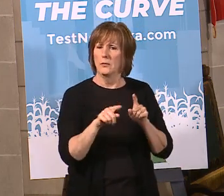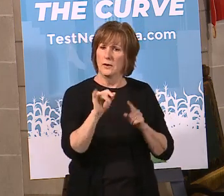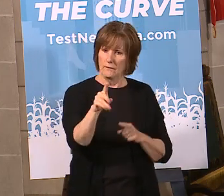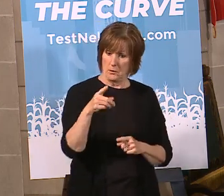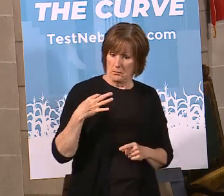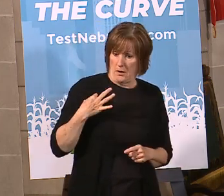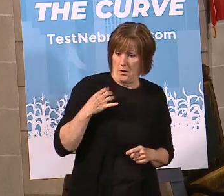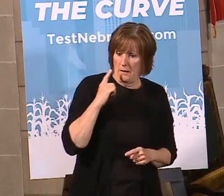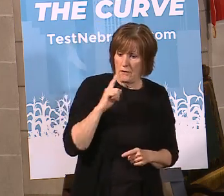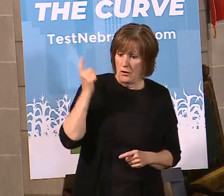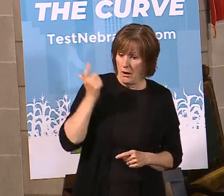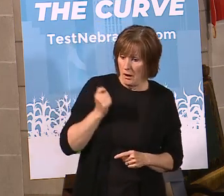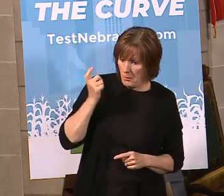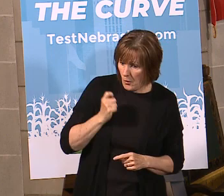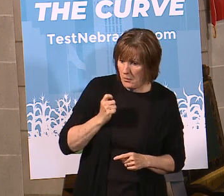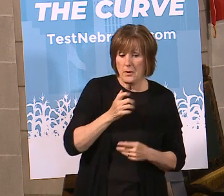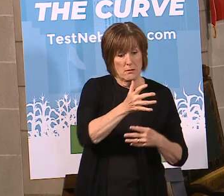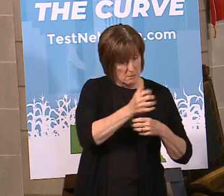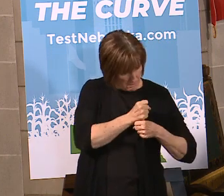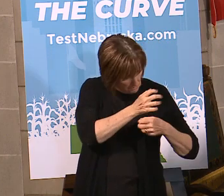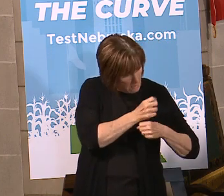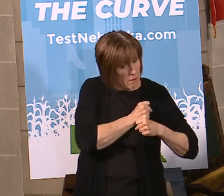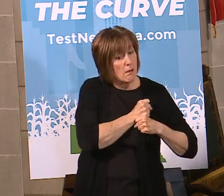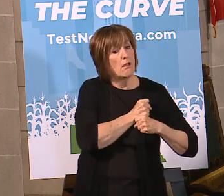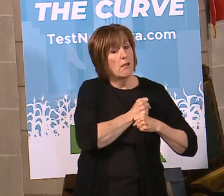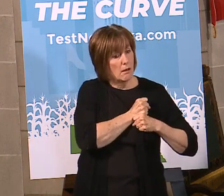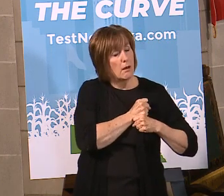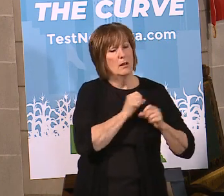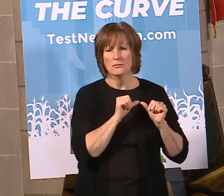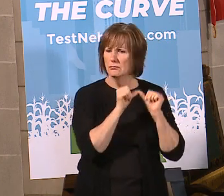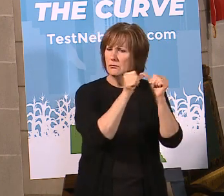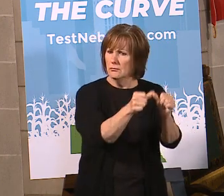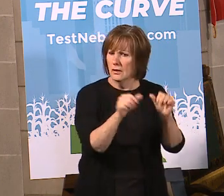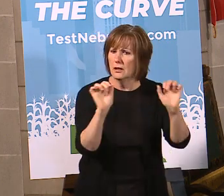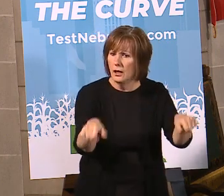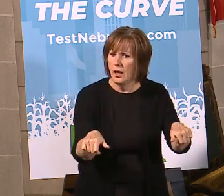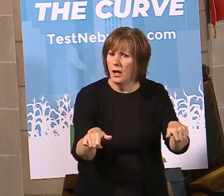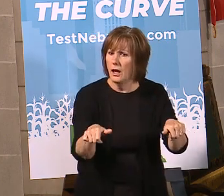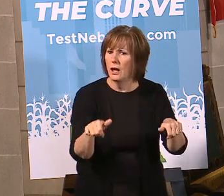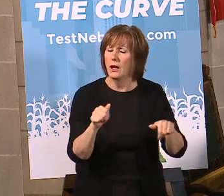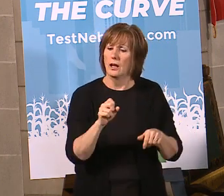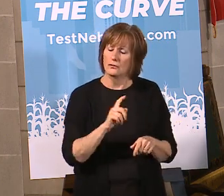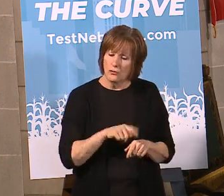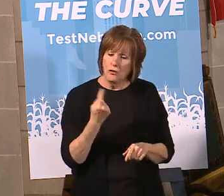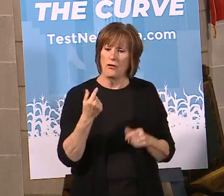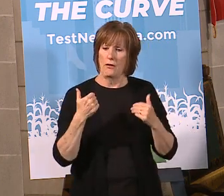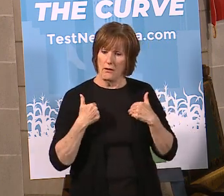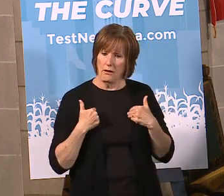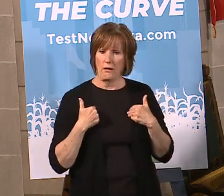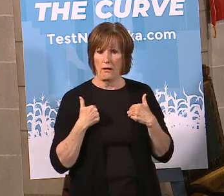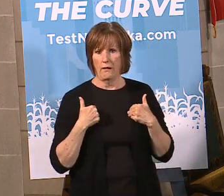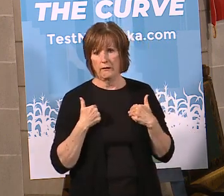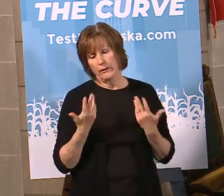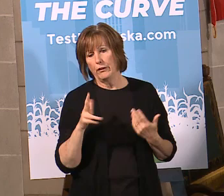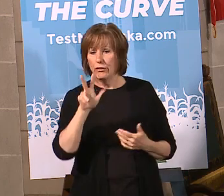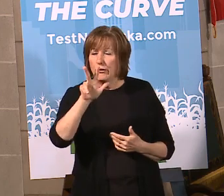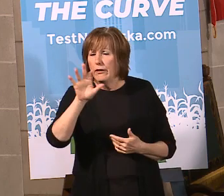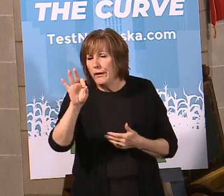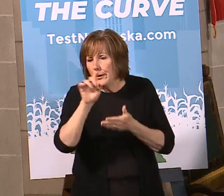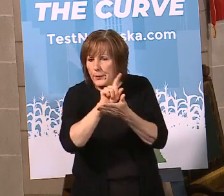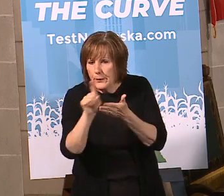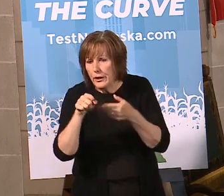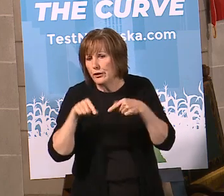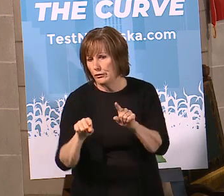applied for unemployment, you're receiving those benefits, you can continue to receive those benefits as long as we have this, well, it's the 39 weeks